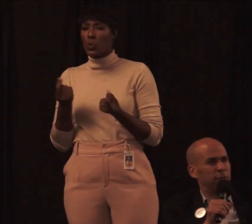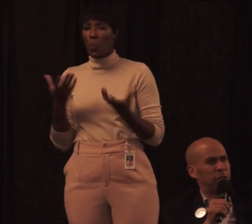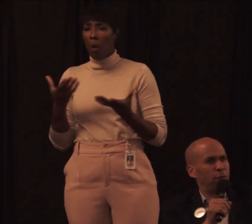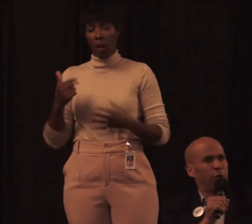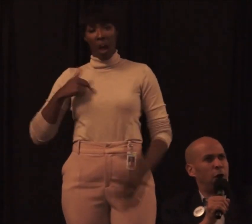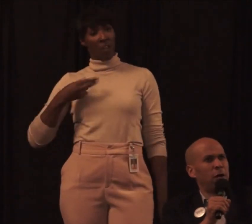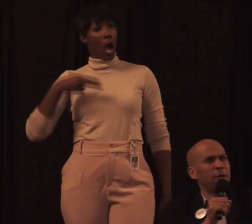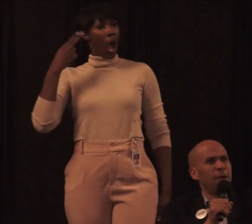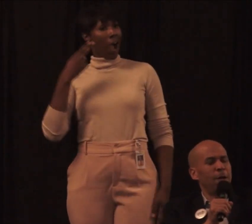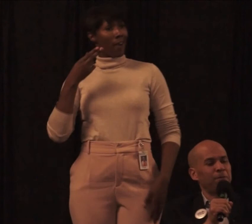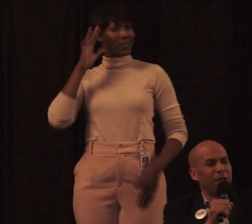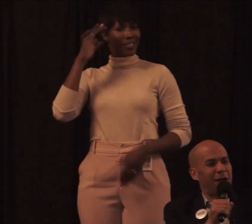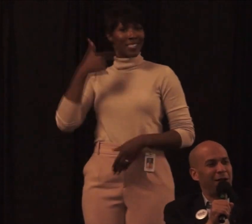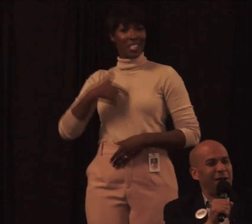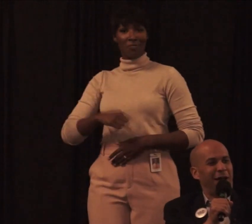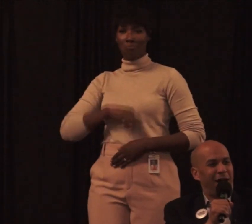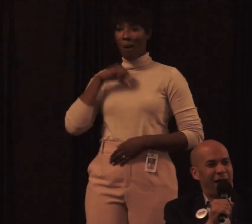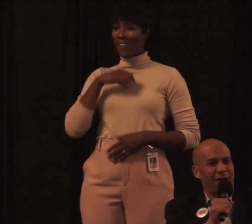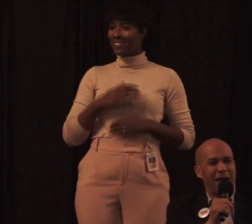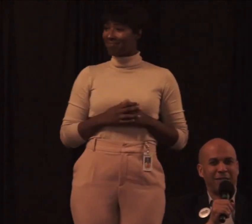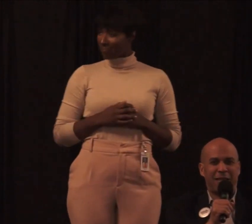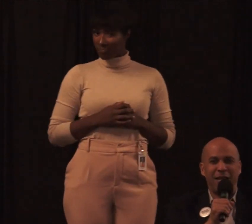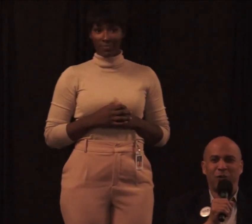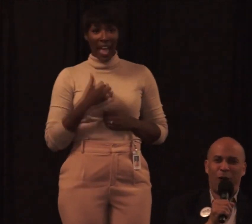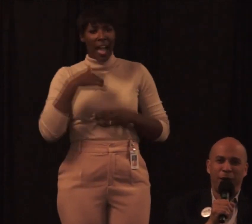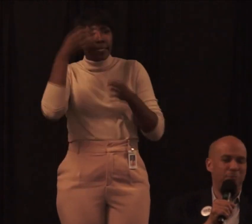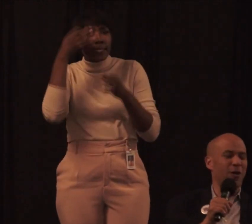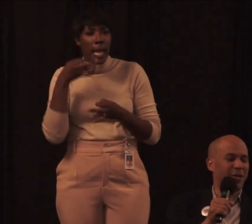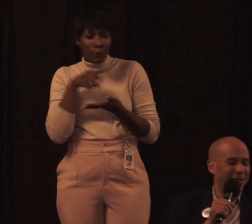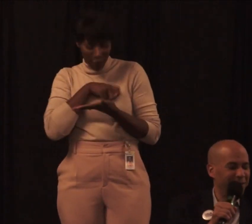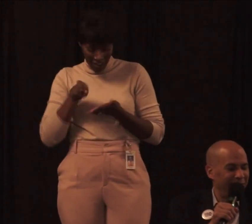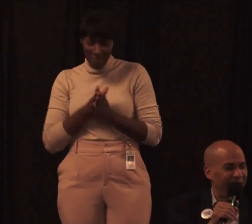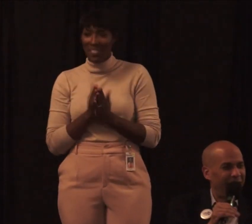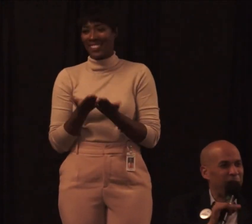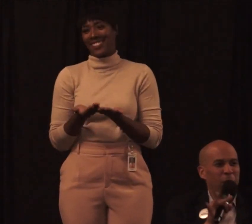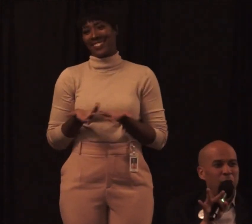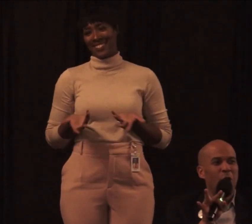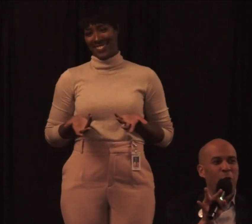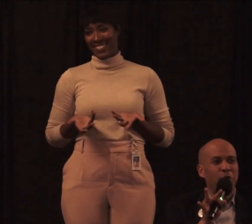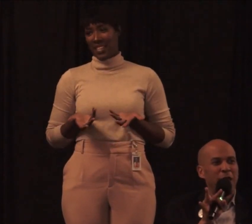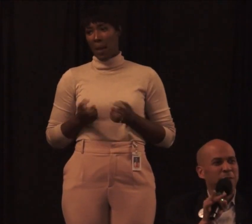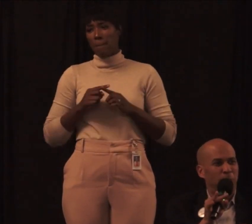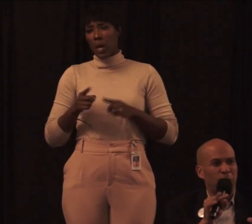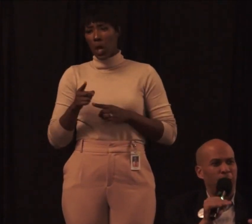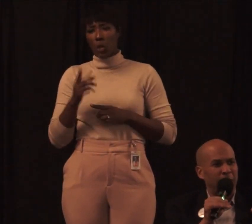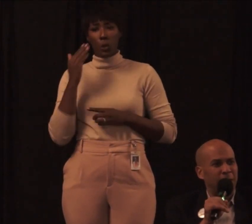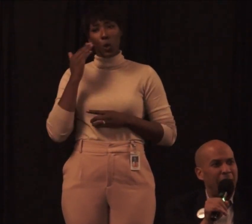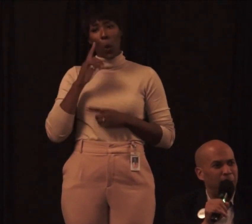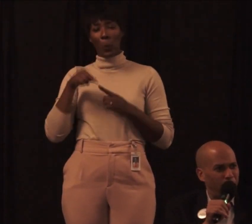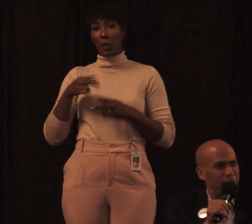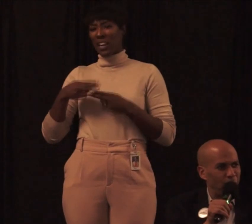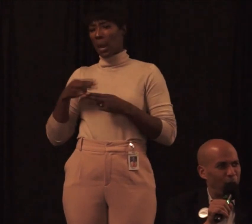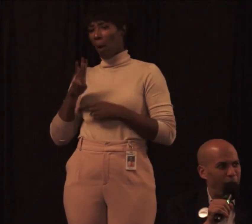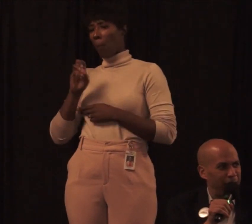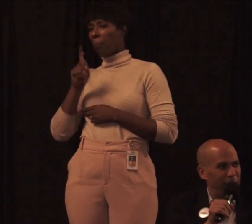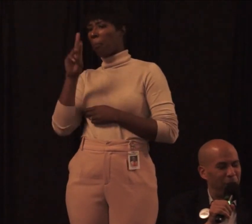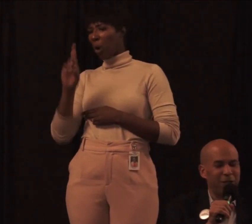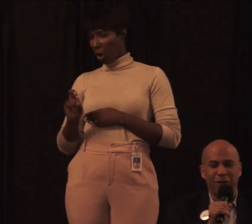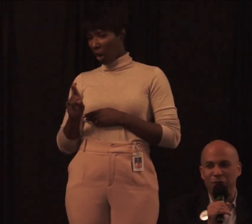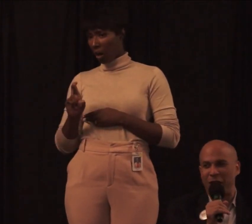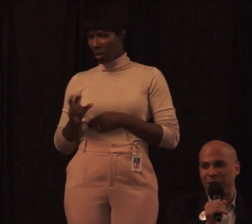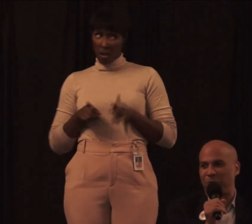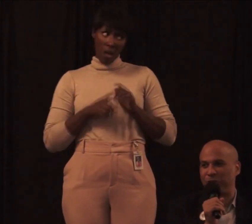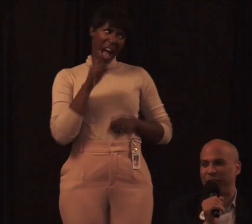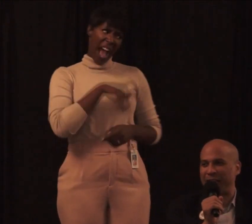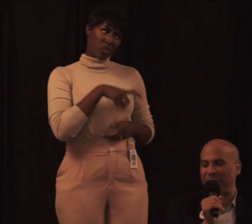have a high sense of self-regard. I decided to write a book. But you know, when your name is Booker, it's a lot of pressure on writing that